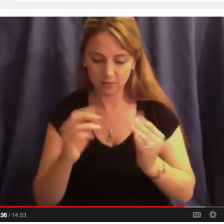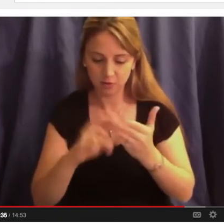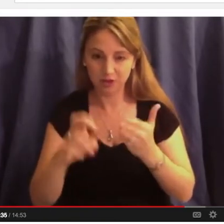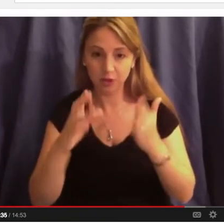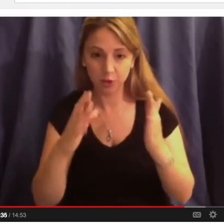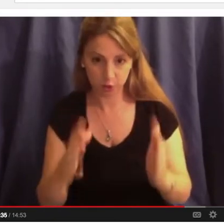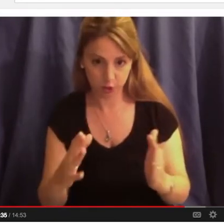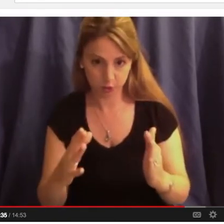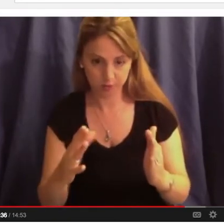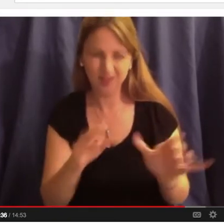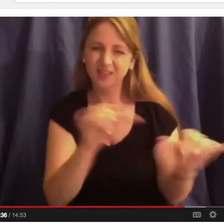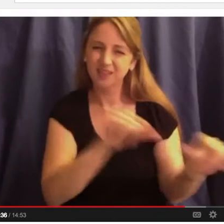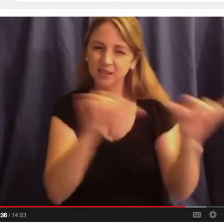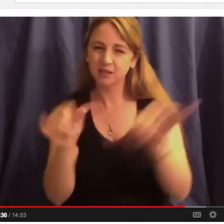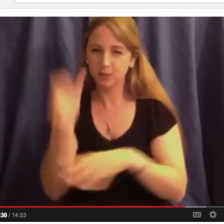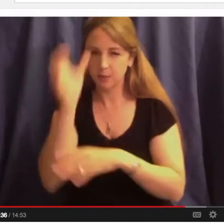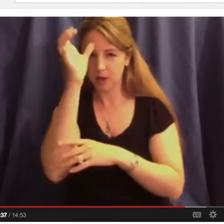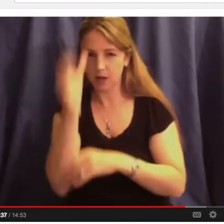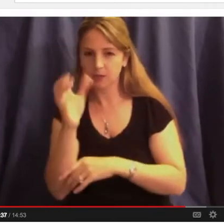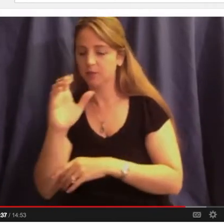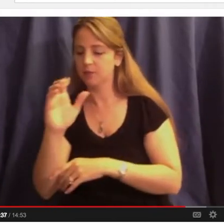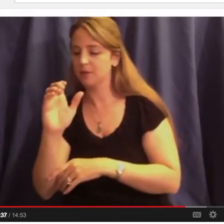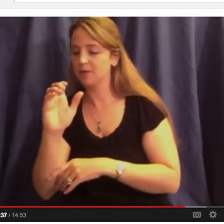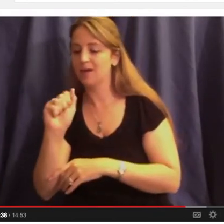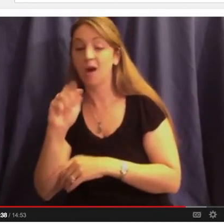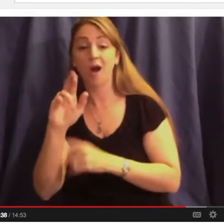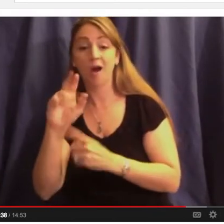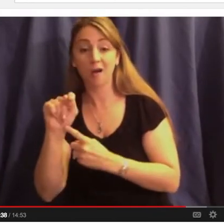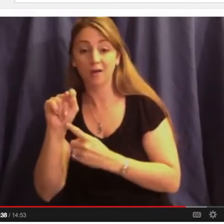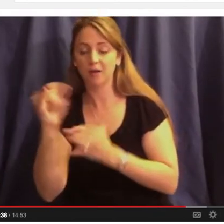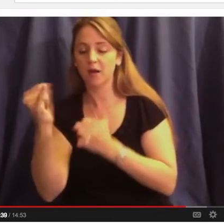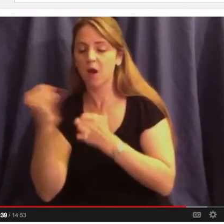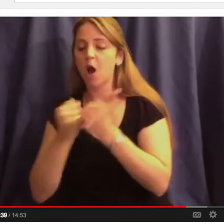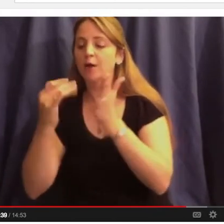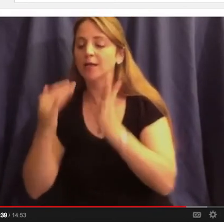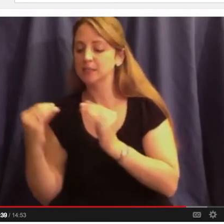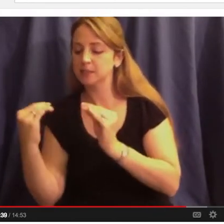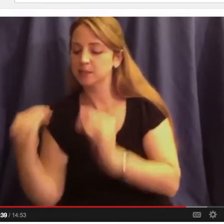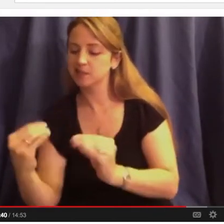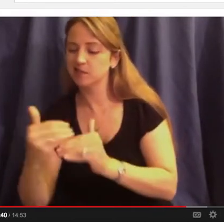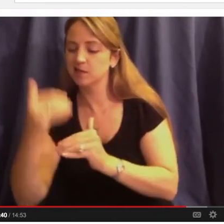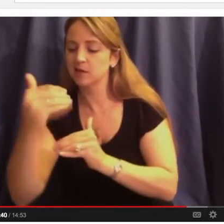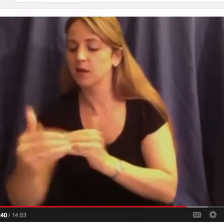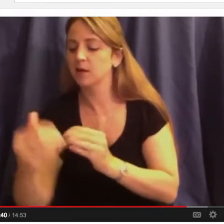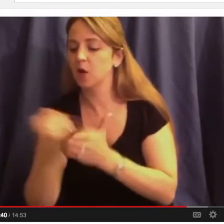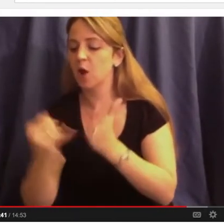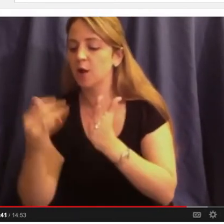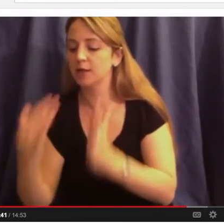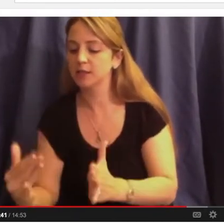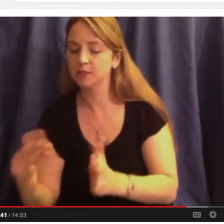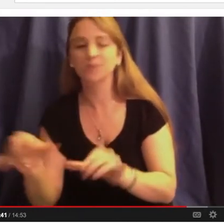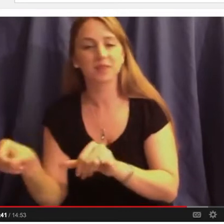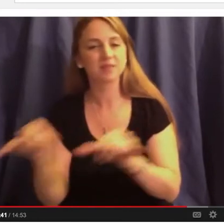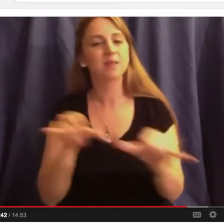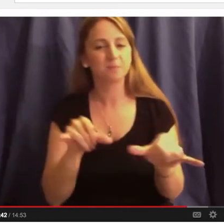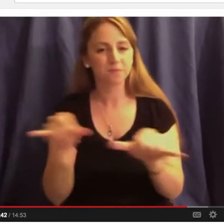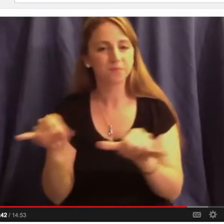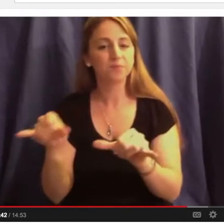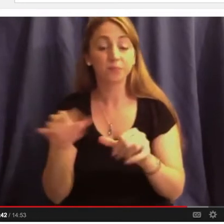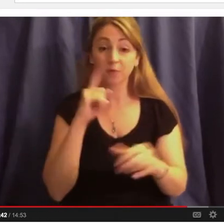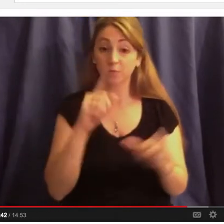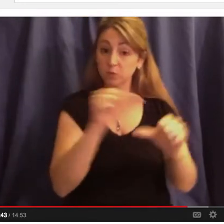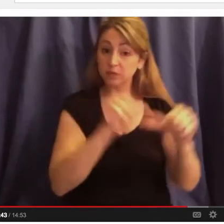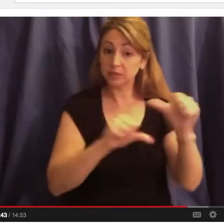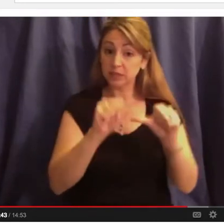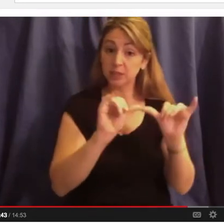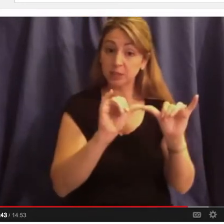you're talking about artists producing artists, or you're talking about people getting into the social sciences, whatever the discipline, and especially in science and